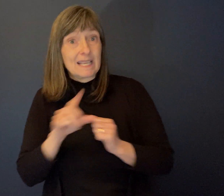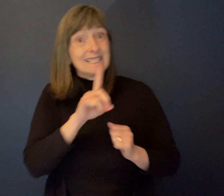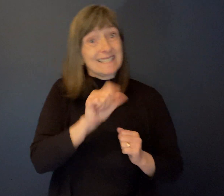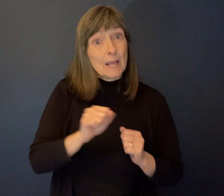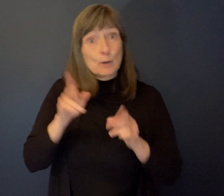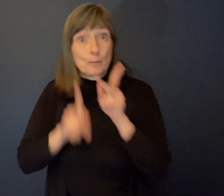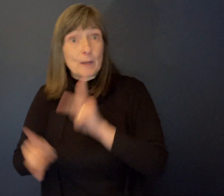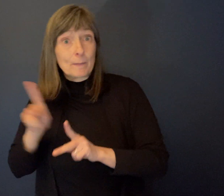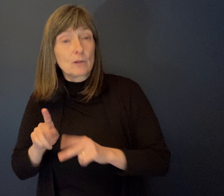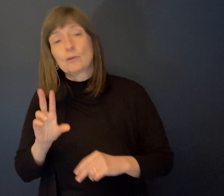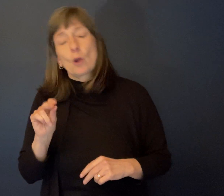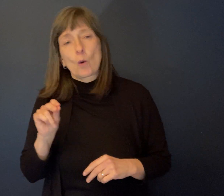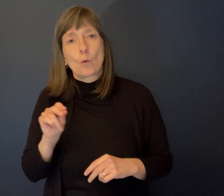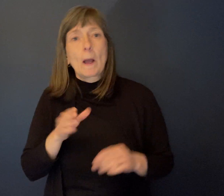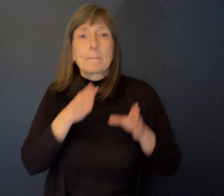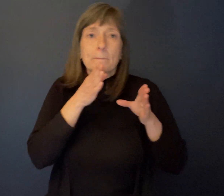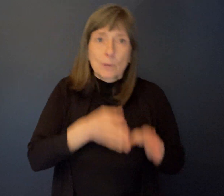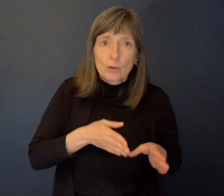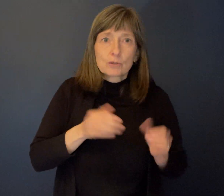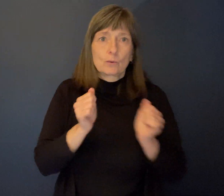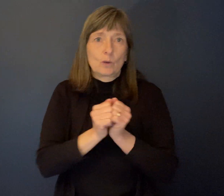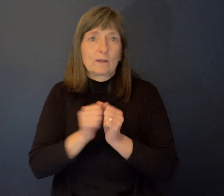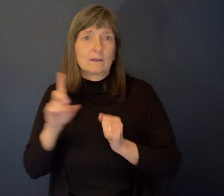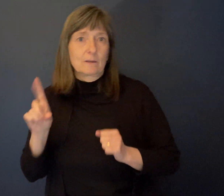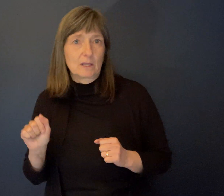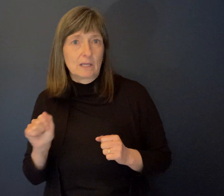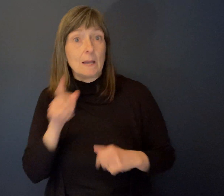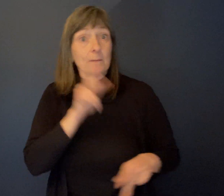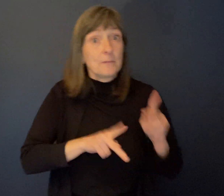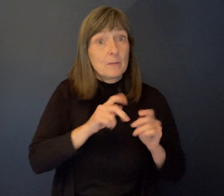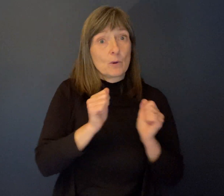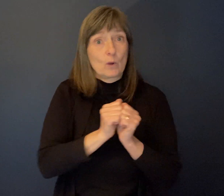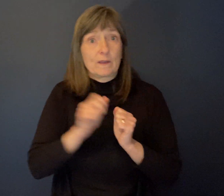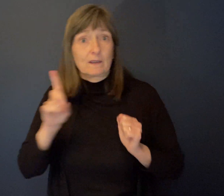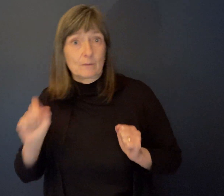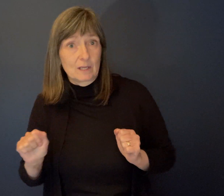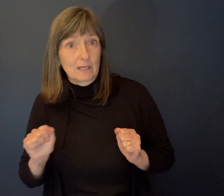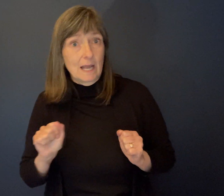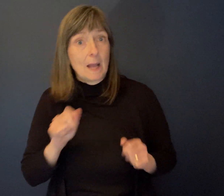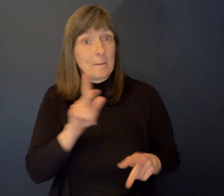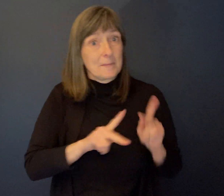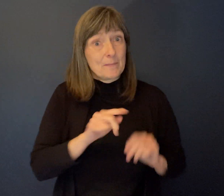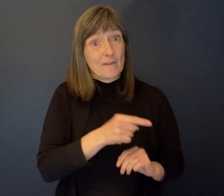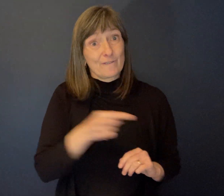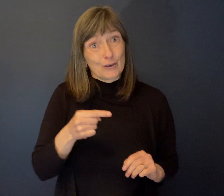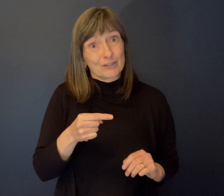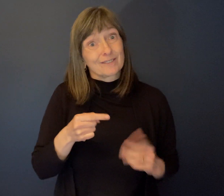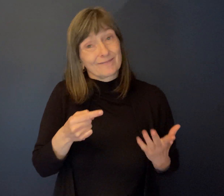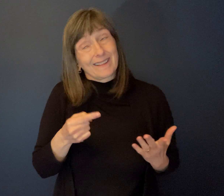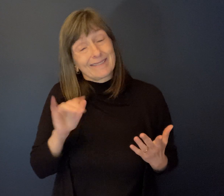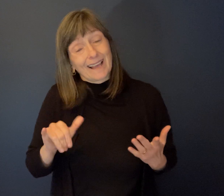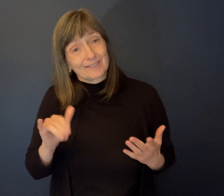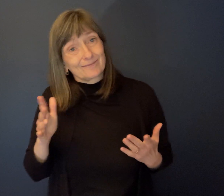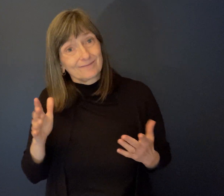We're persons with disabilities. We're people with disabilities. We're people first, as people first intellect, people intellectual,